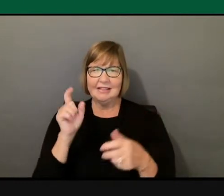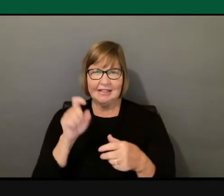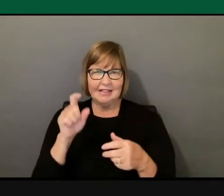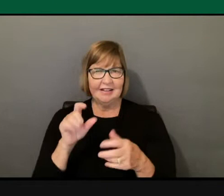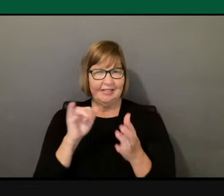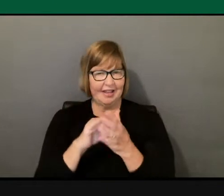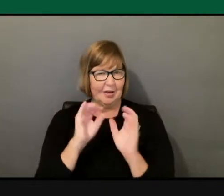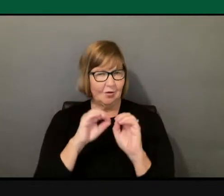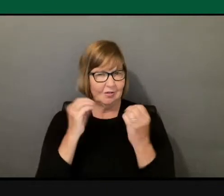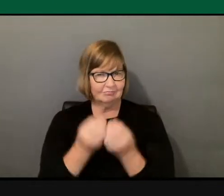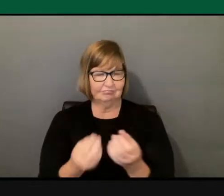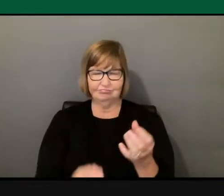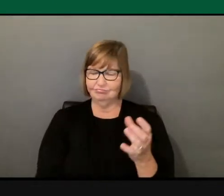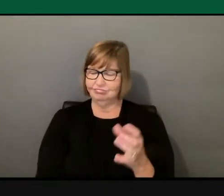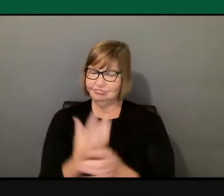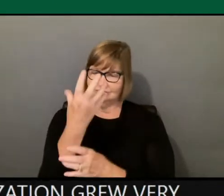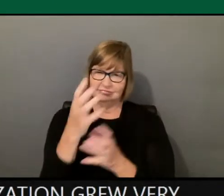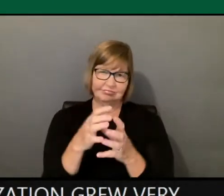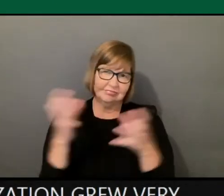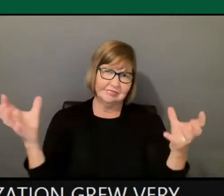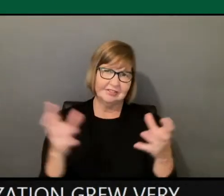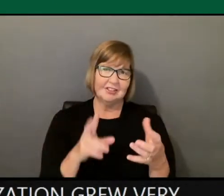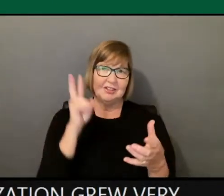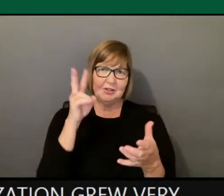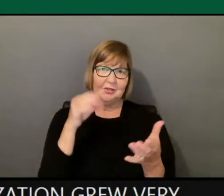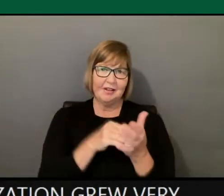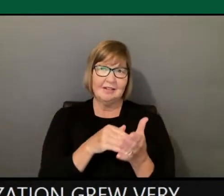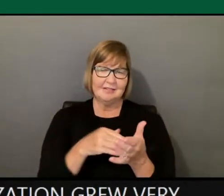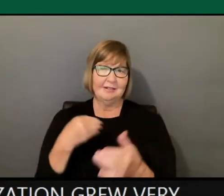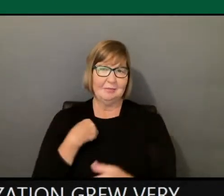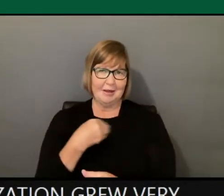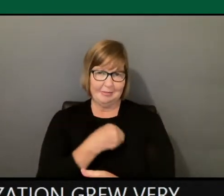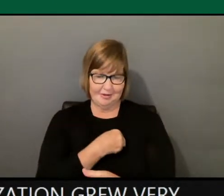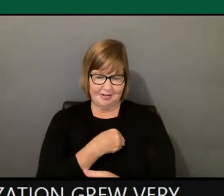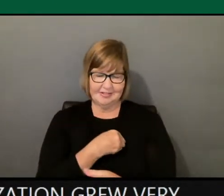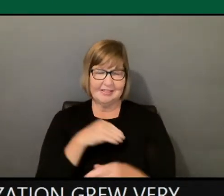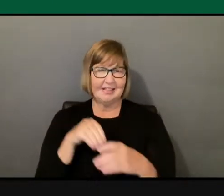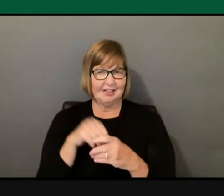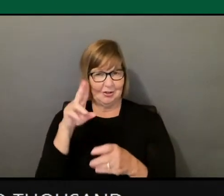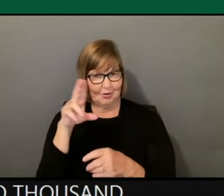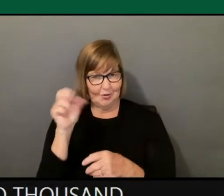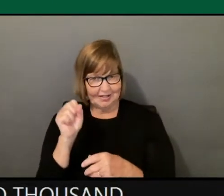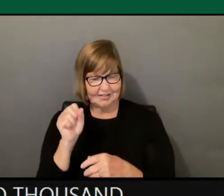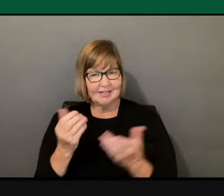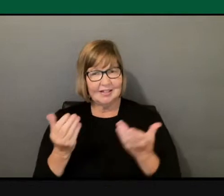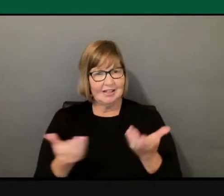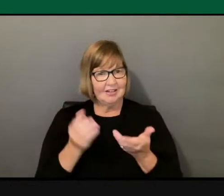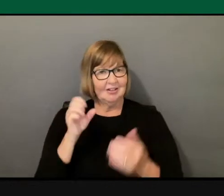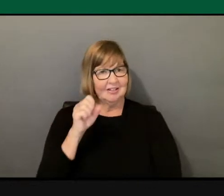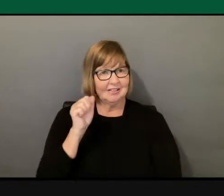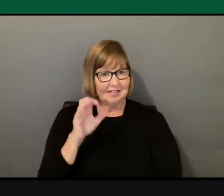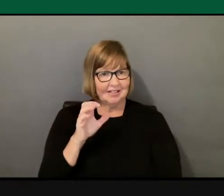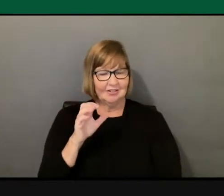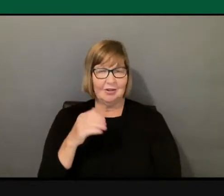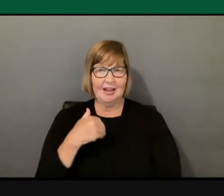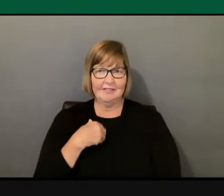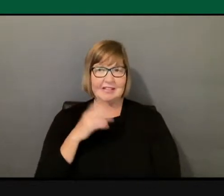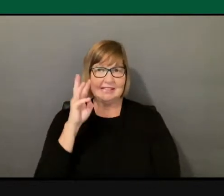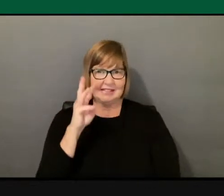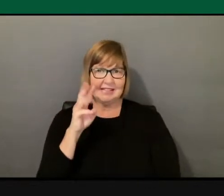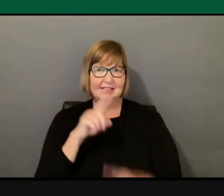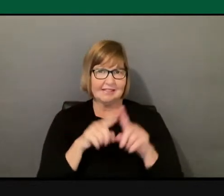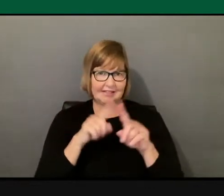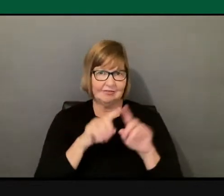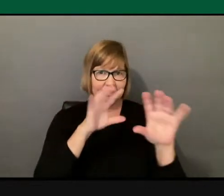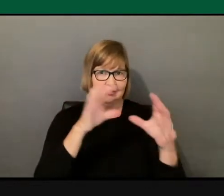now there's 2,000 members across the United States. And here in Sacramento, we actually have six chapters and about